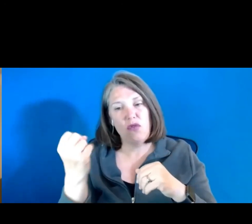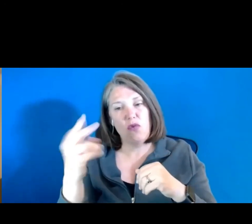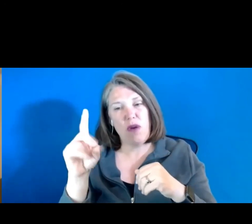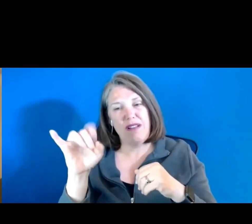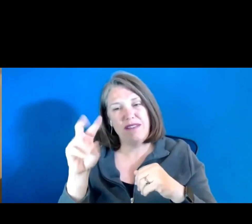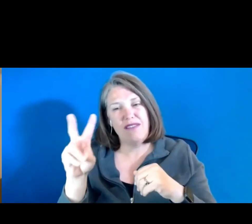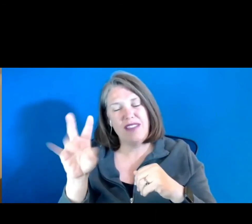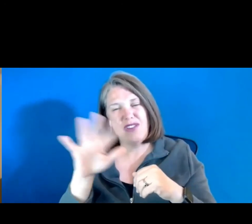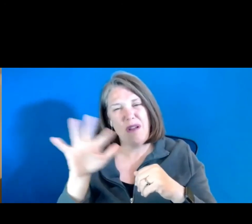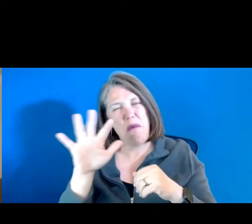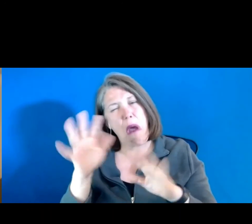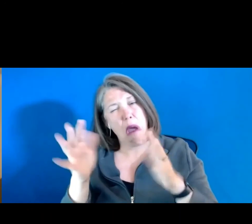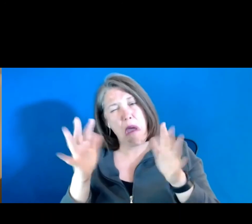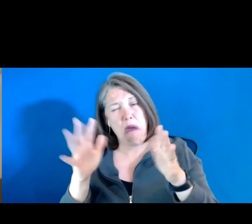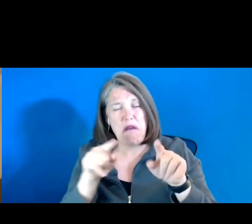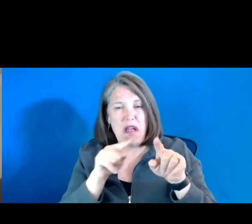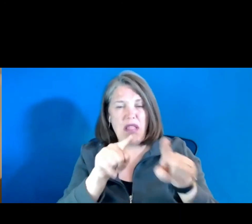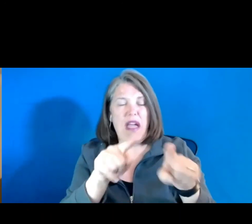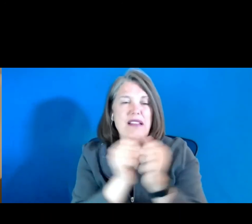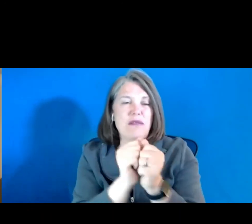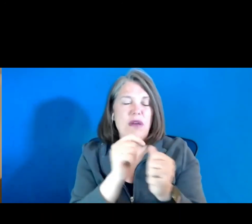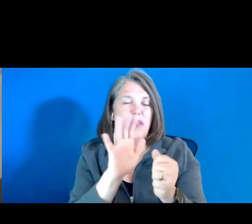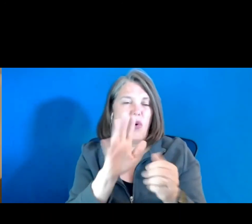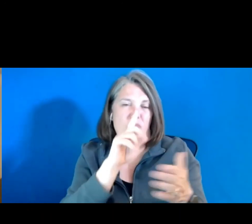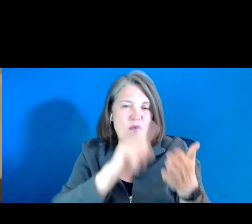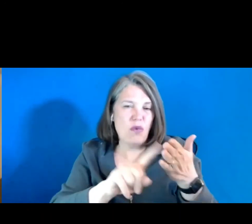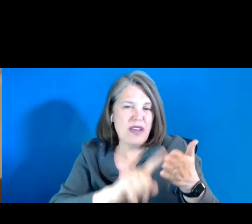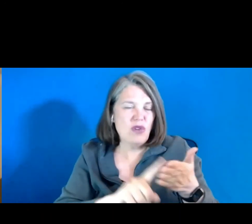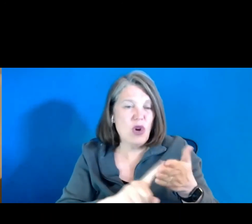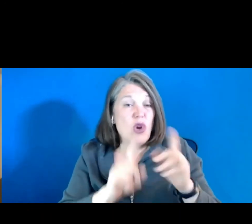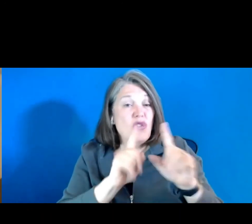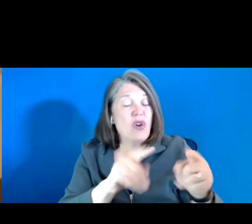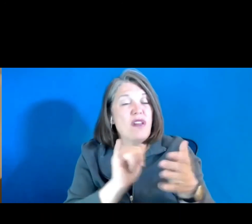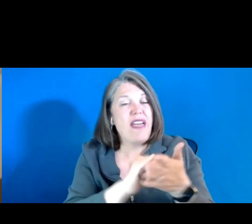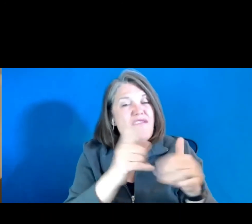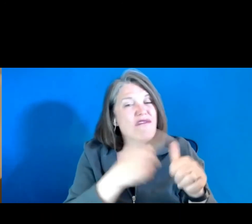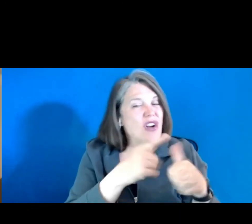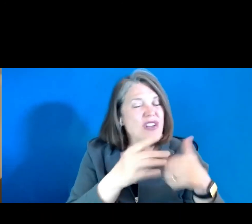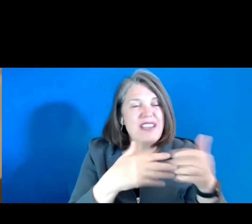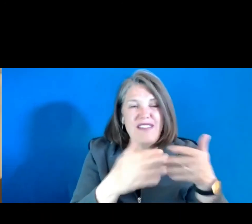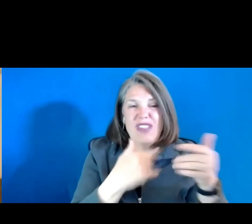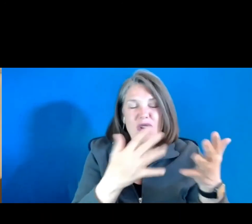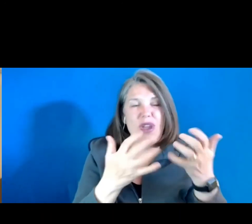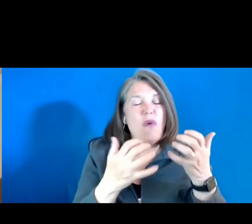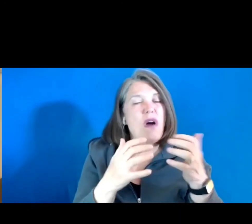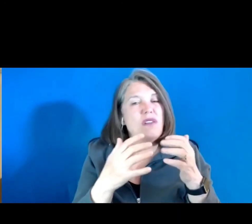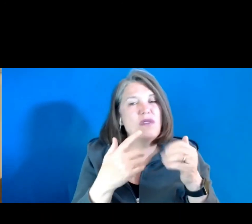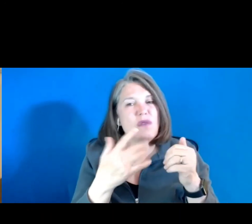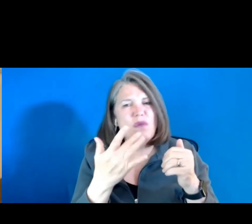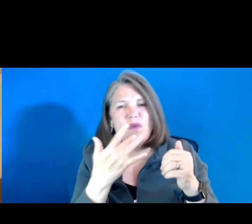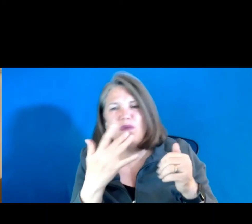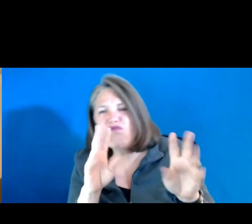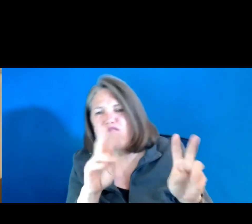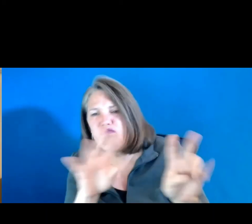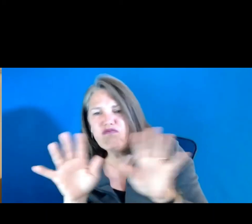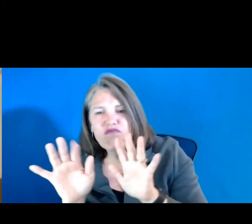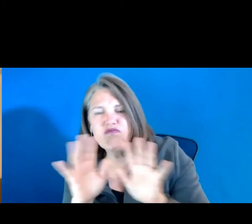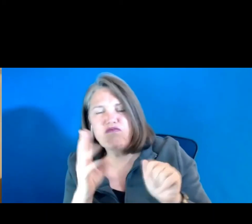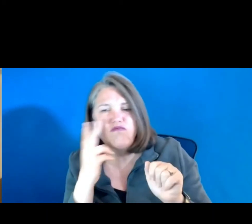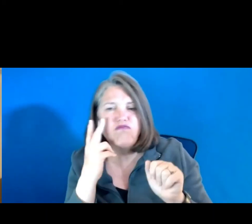aligns with what you do research in, go to that first, even though you'll want to sample some of the